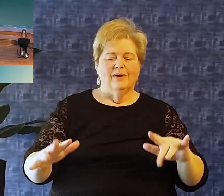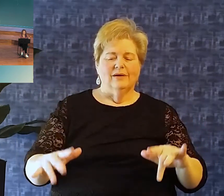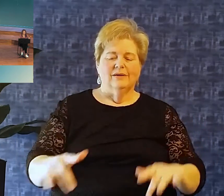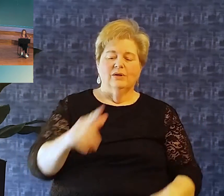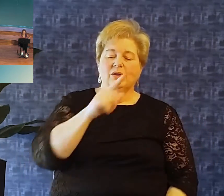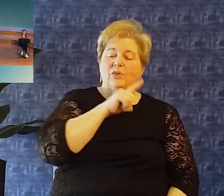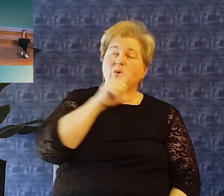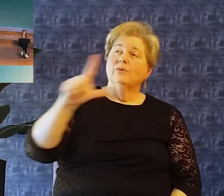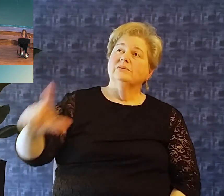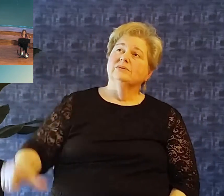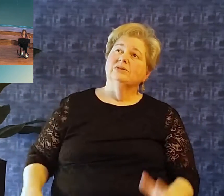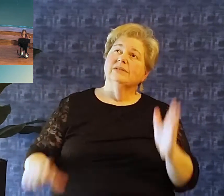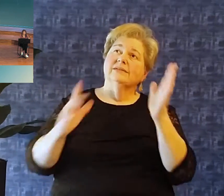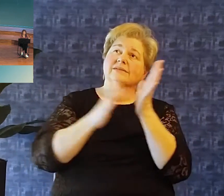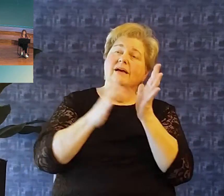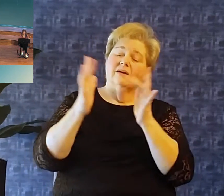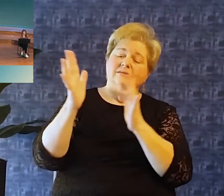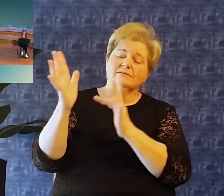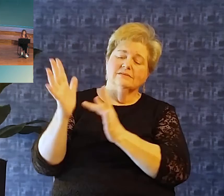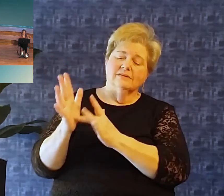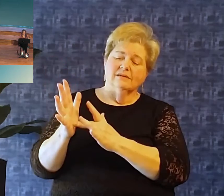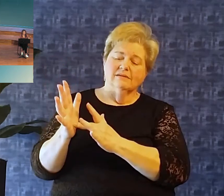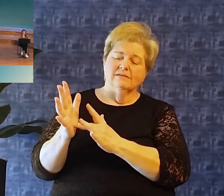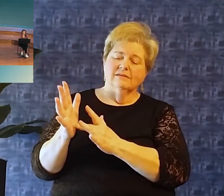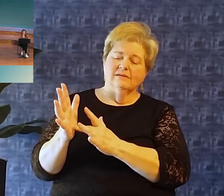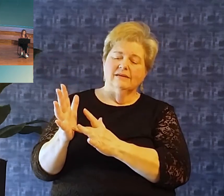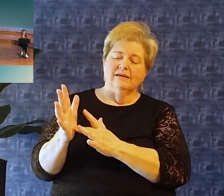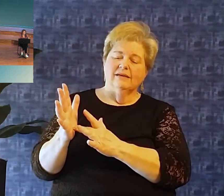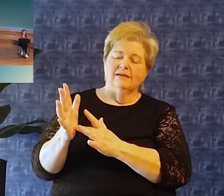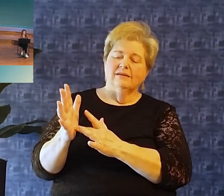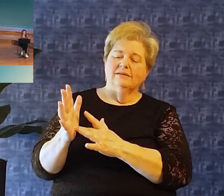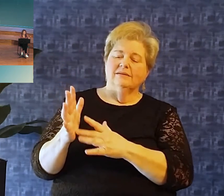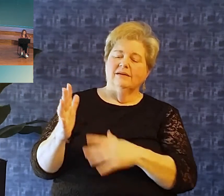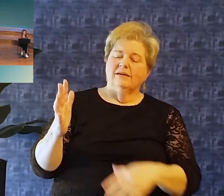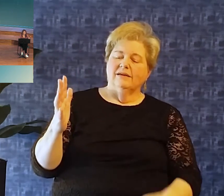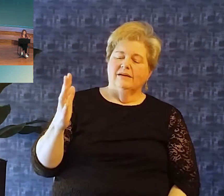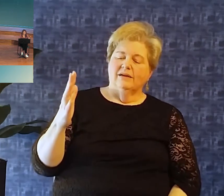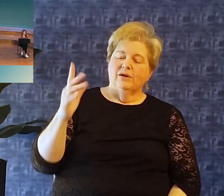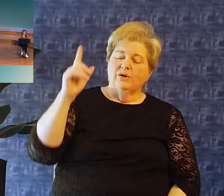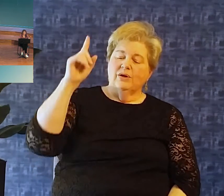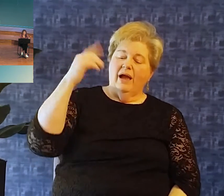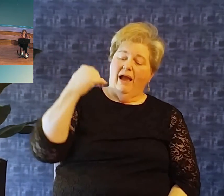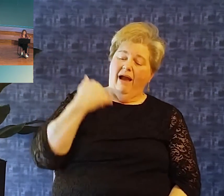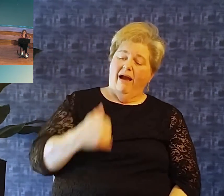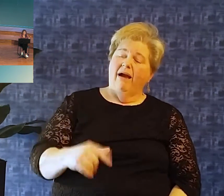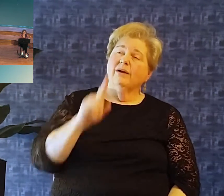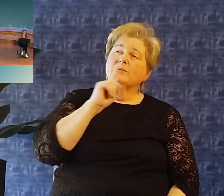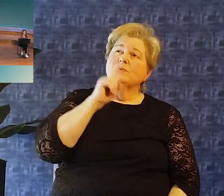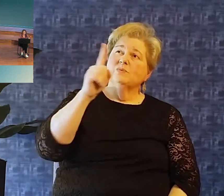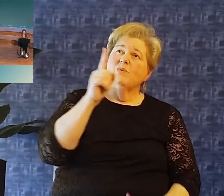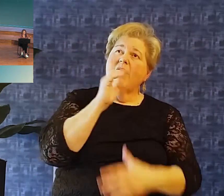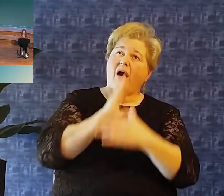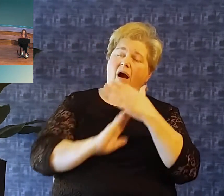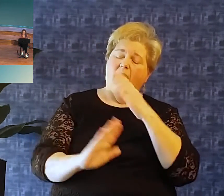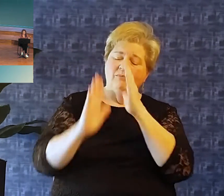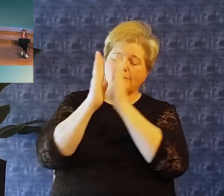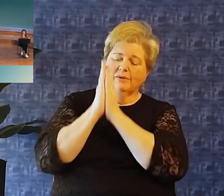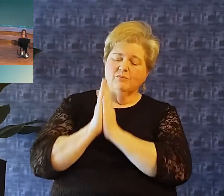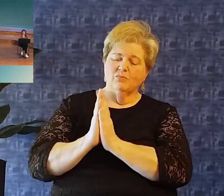Lord Jesus, thou seest I patiently wait.